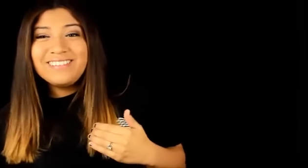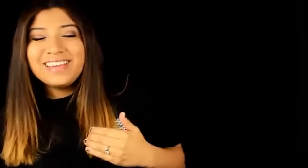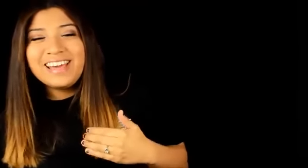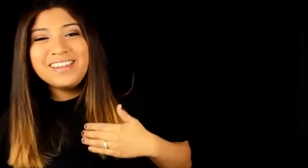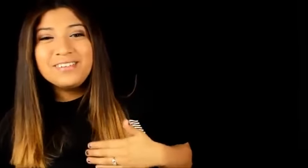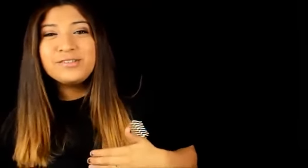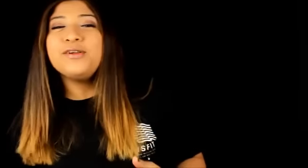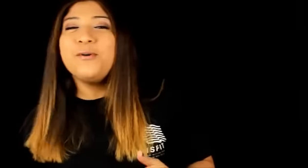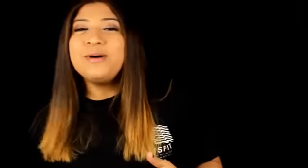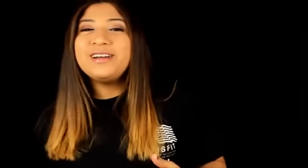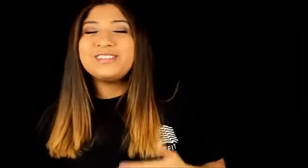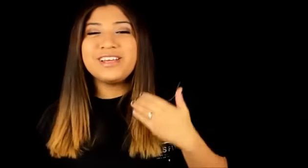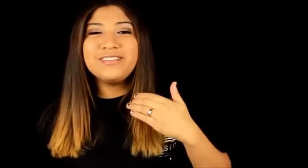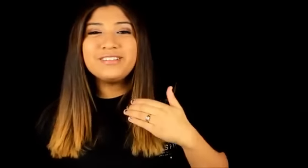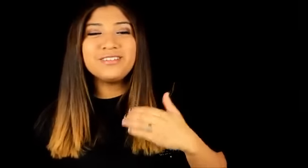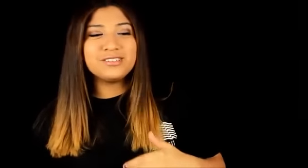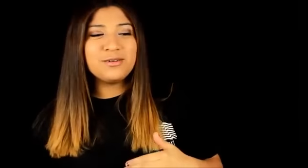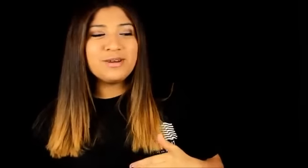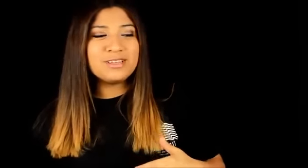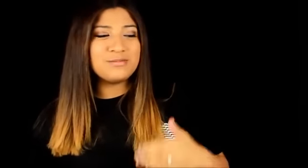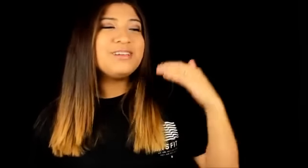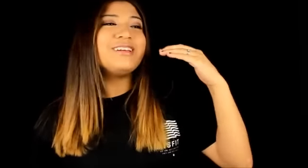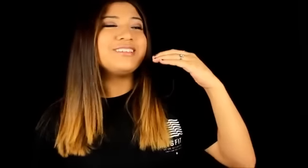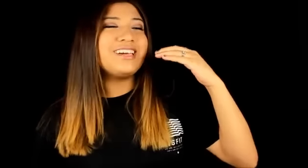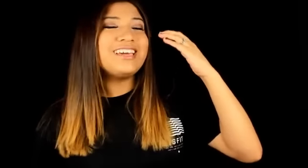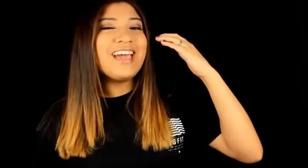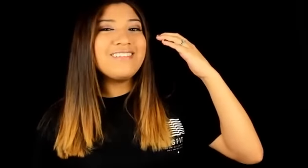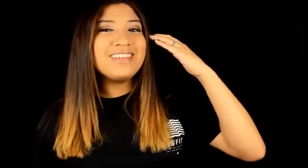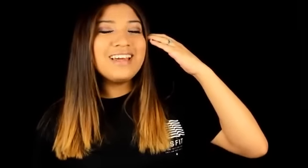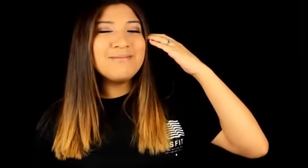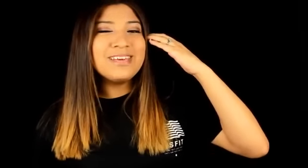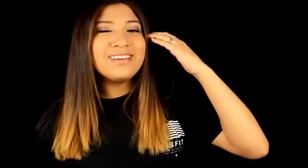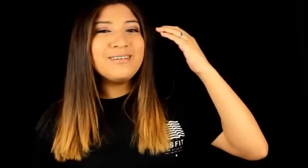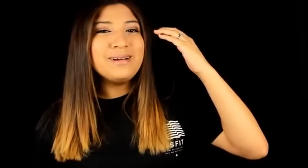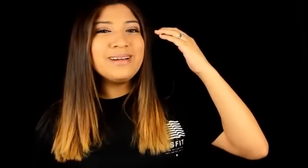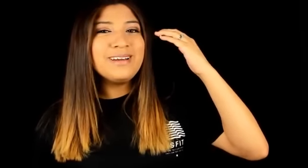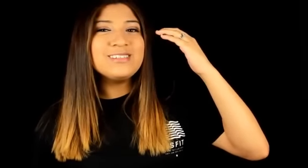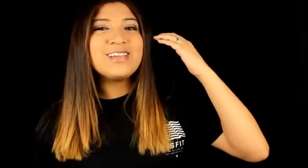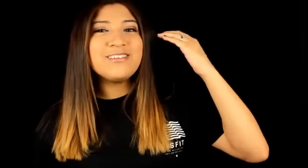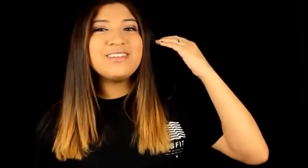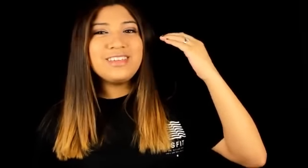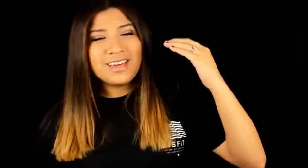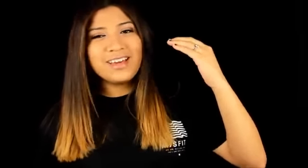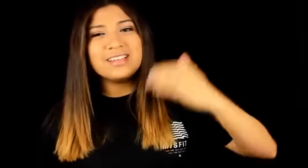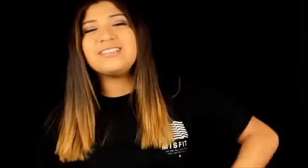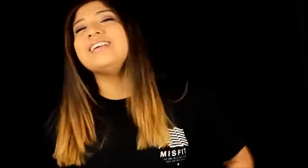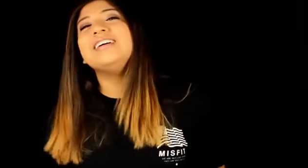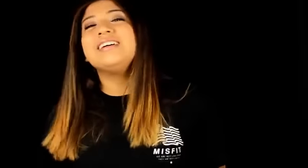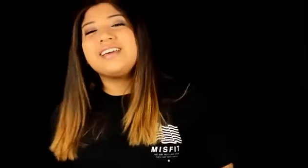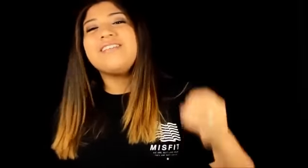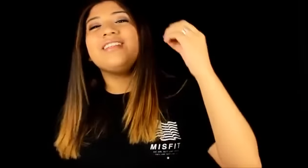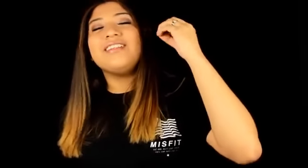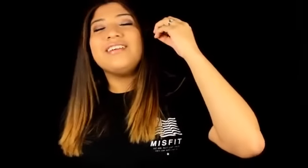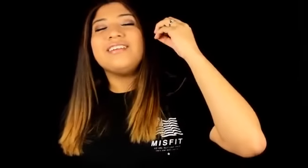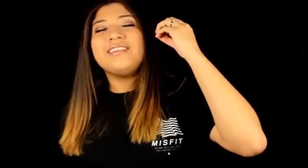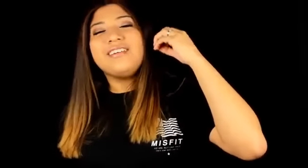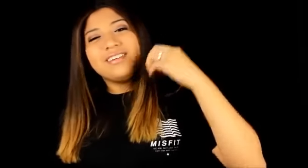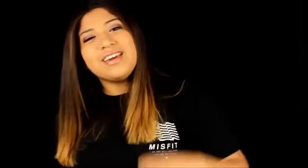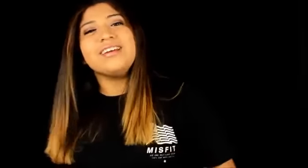love it I love it so much I love this song so much because like Kevin I'm like oh my gosh Kevin yes Kevin yes